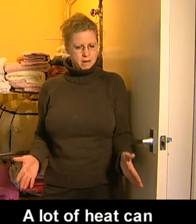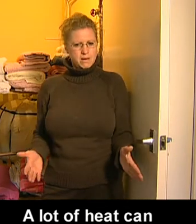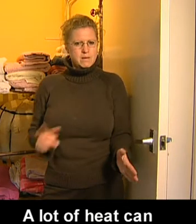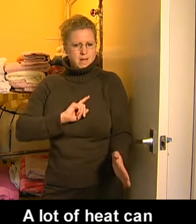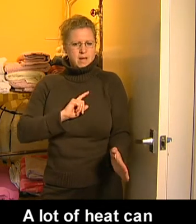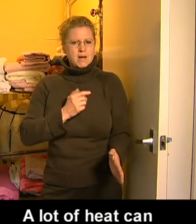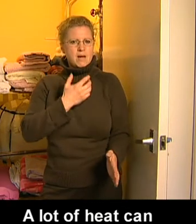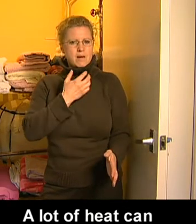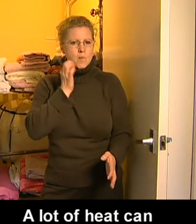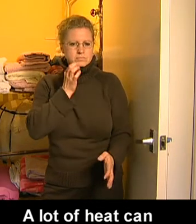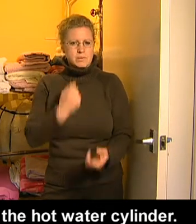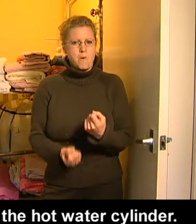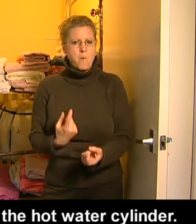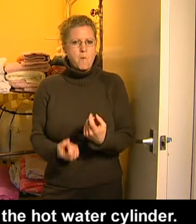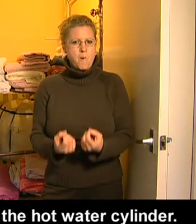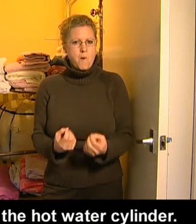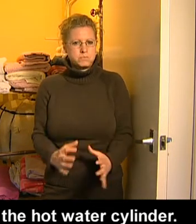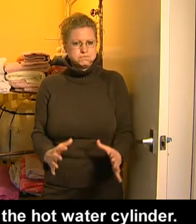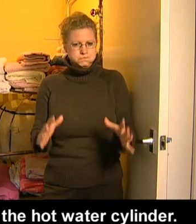A lot of heat can be lost from the hot water cylinder.